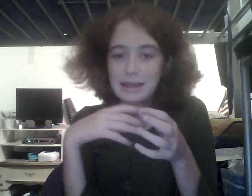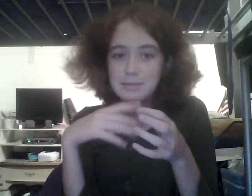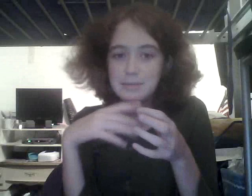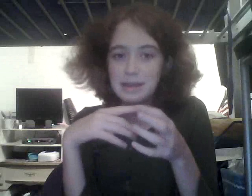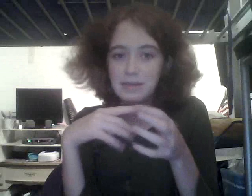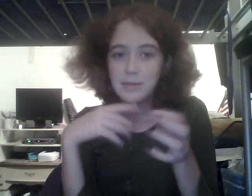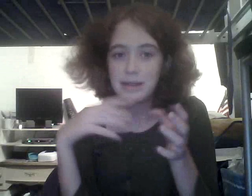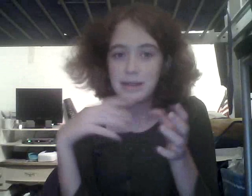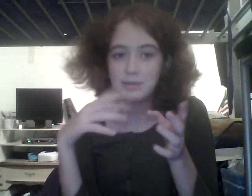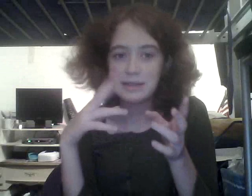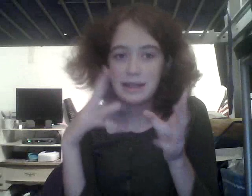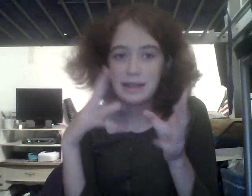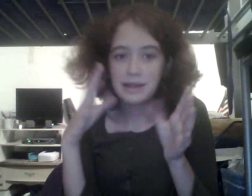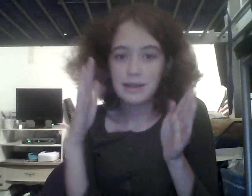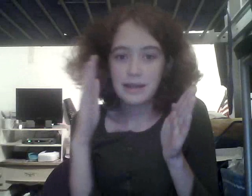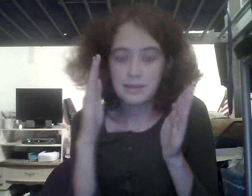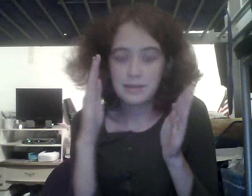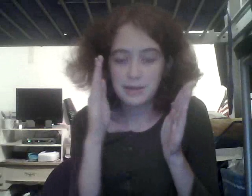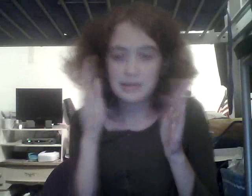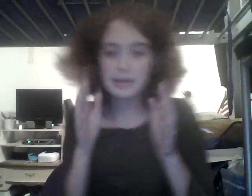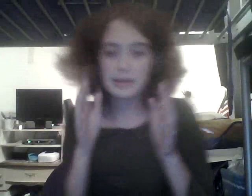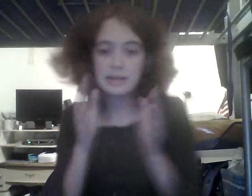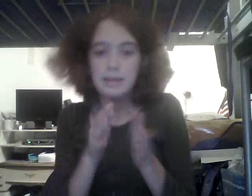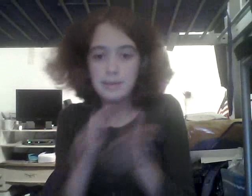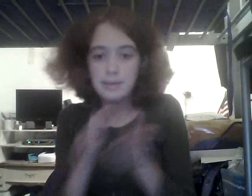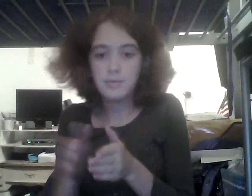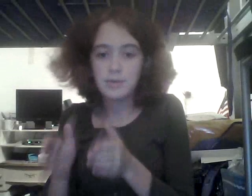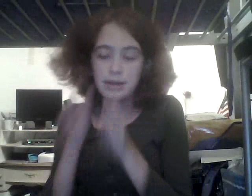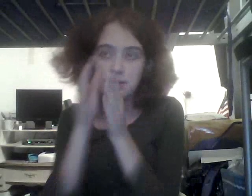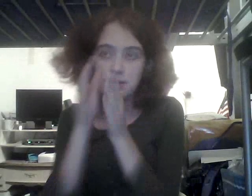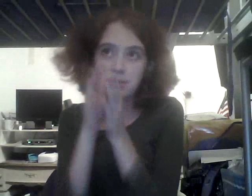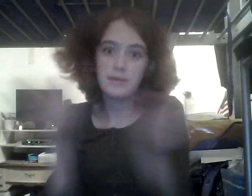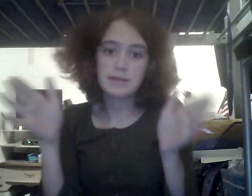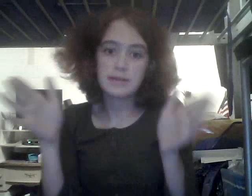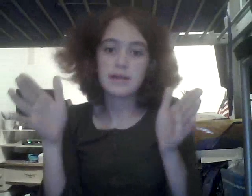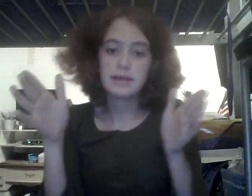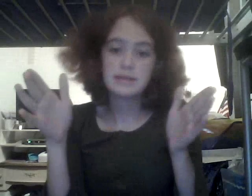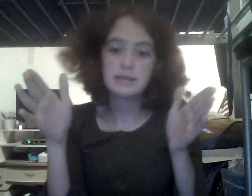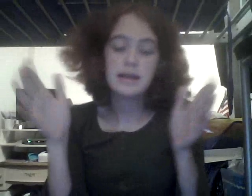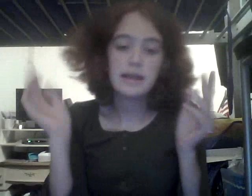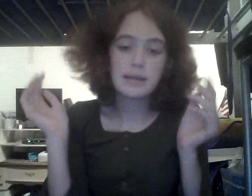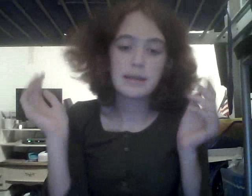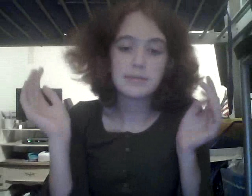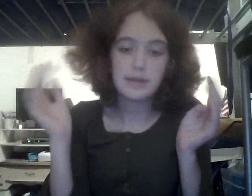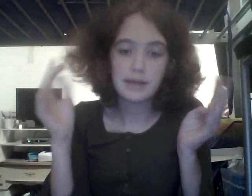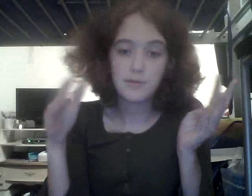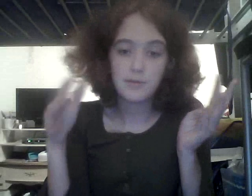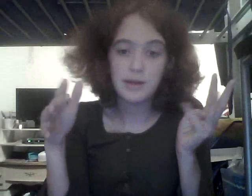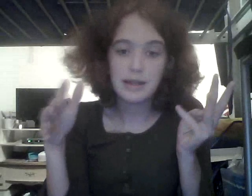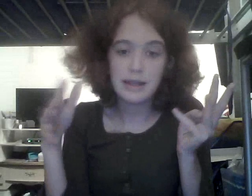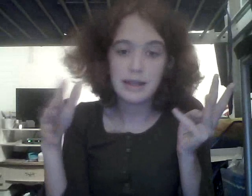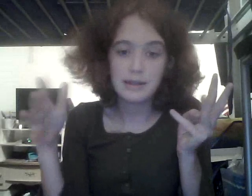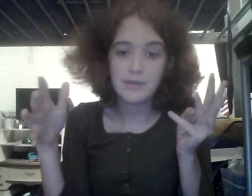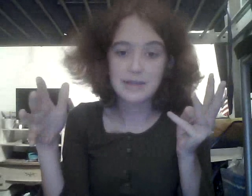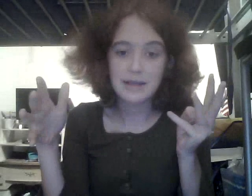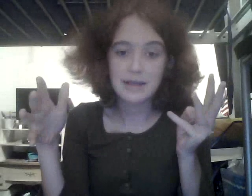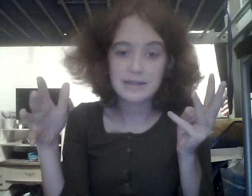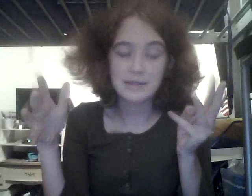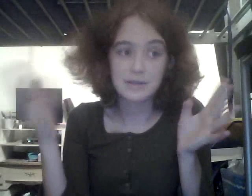telling everybody that was, because, like, the same people were in the three advanced classes, they kept telling everyone that in the advanced classes that I was all